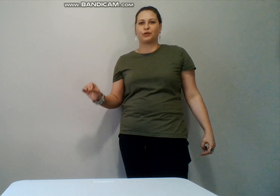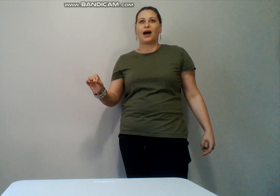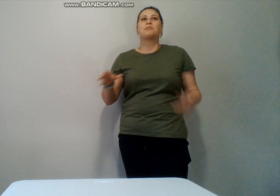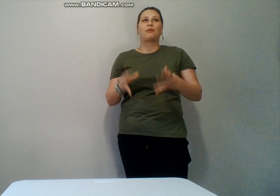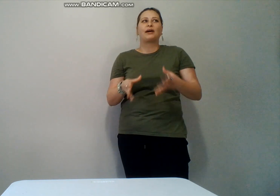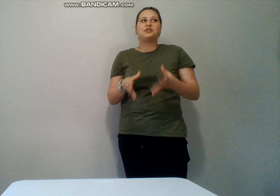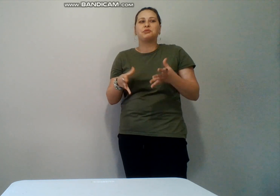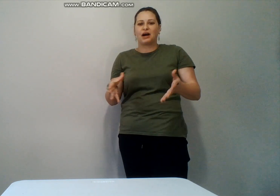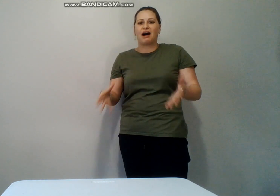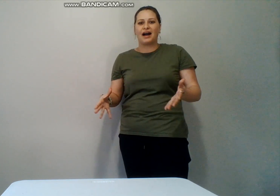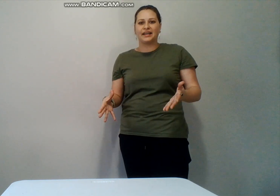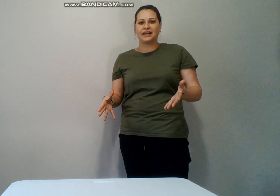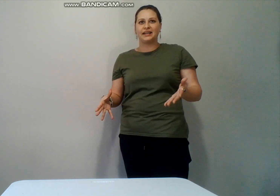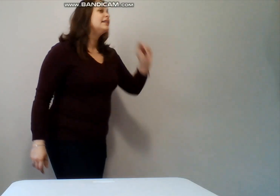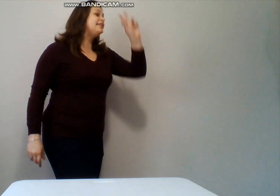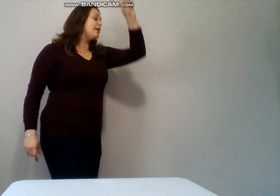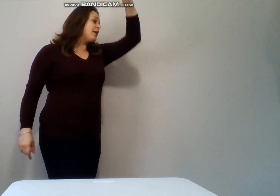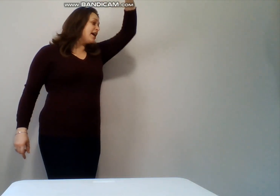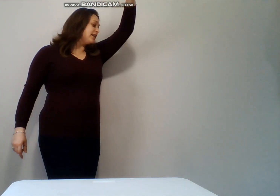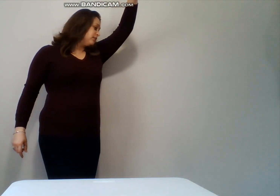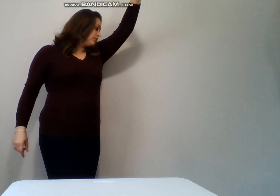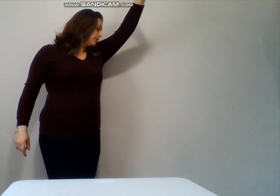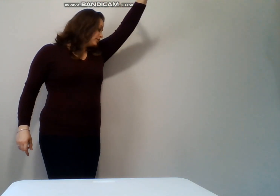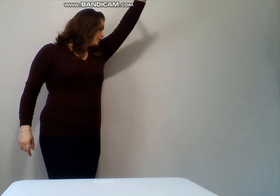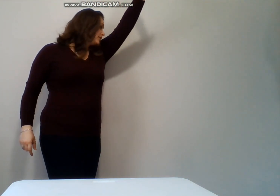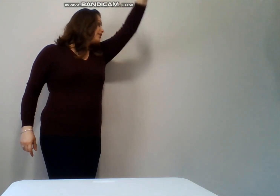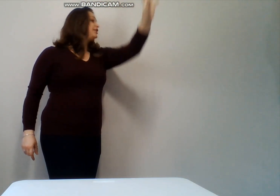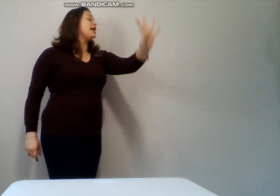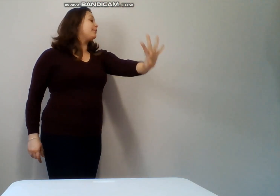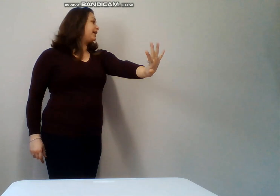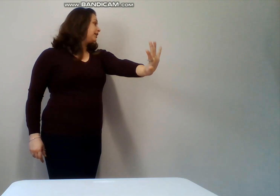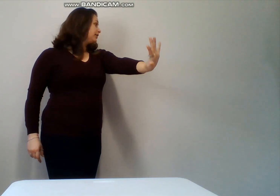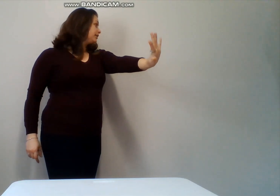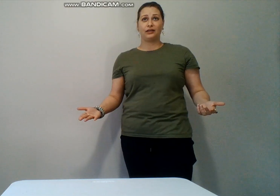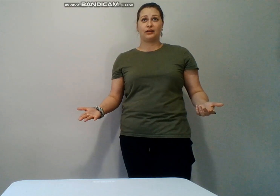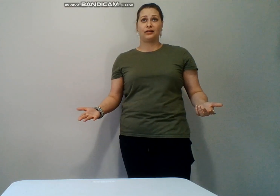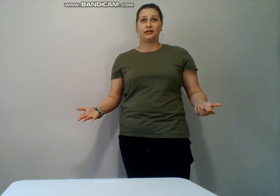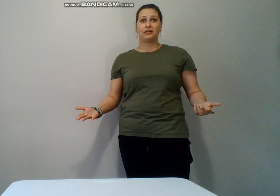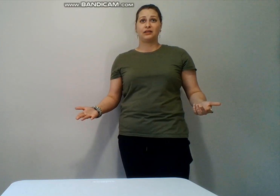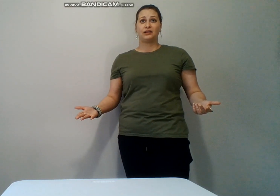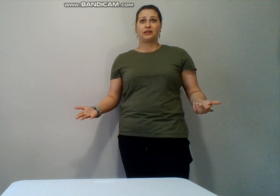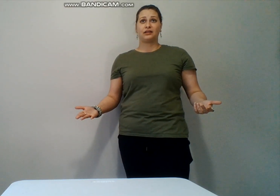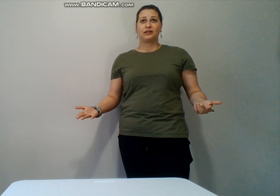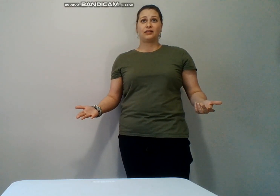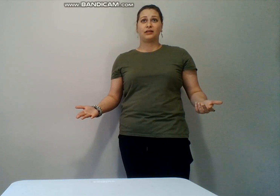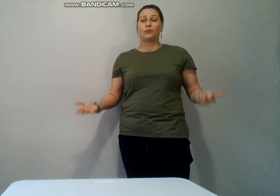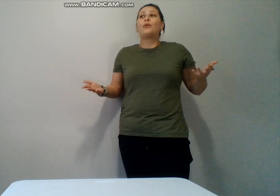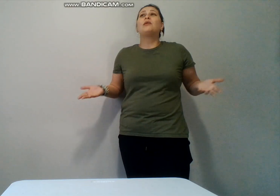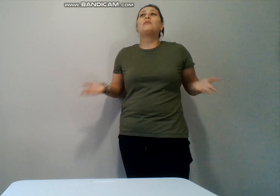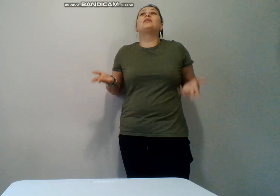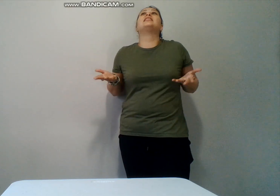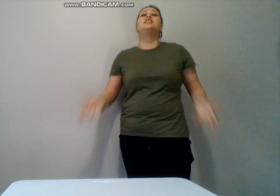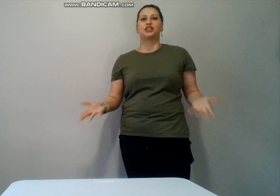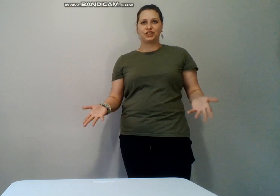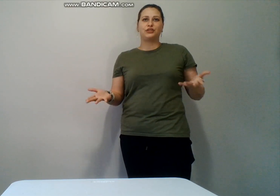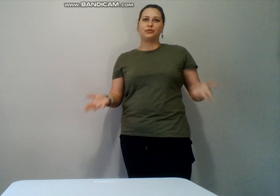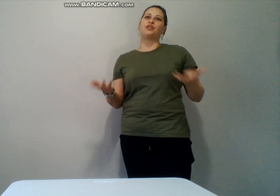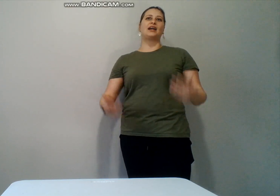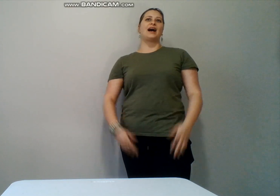I pray to God demon demon what religion do you think I